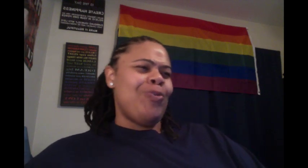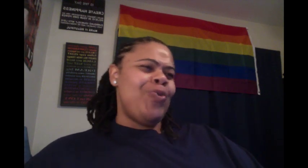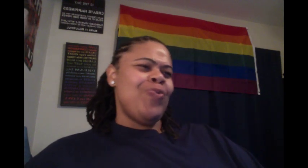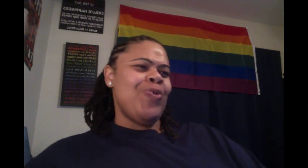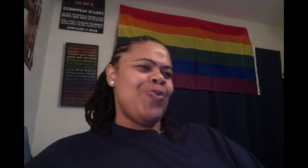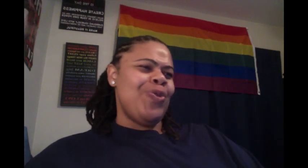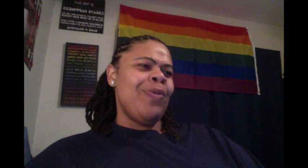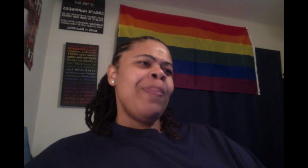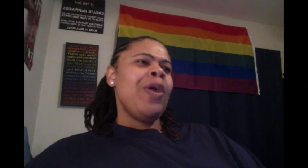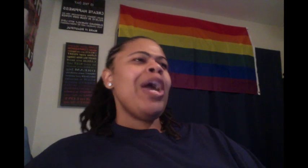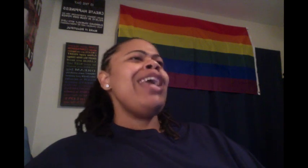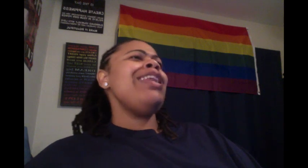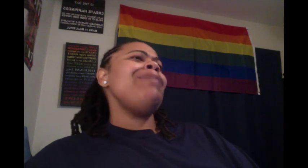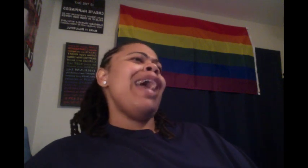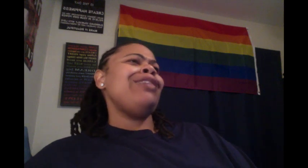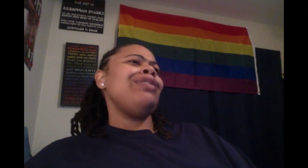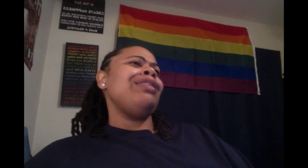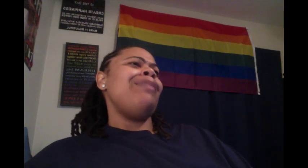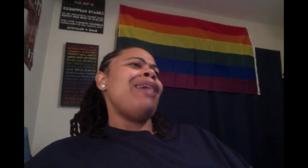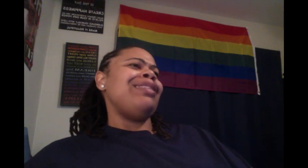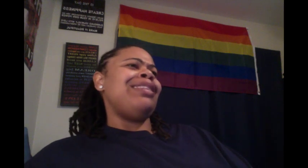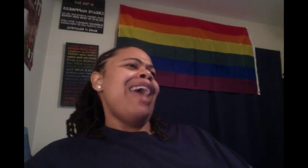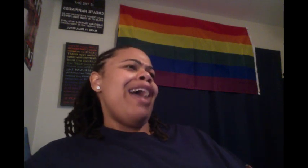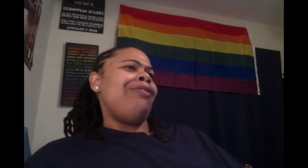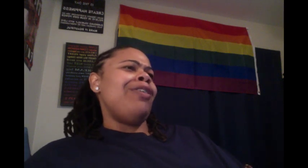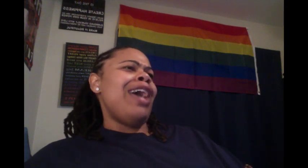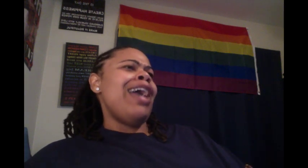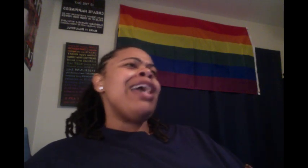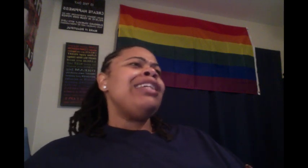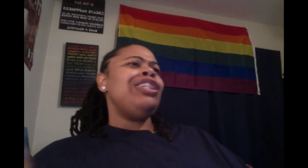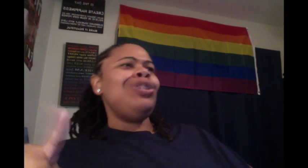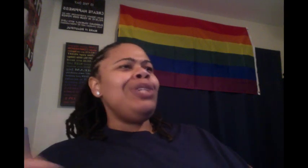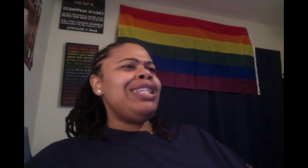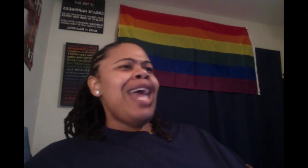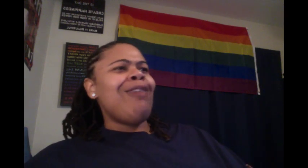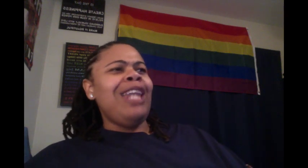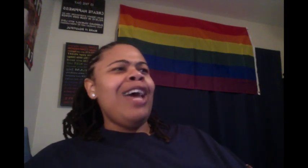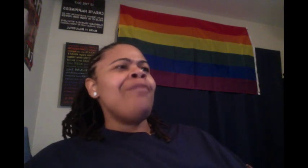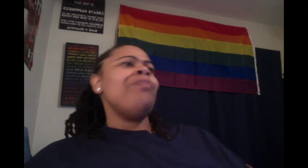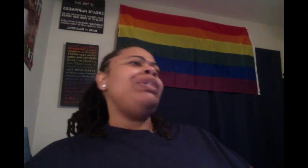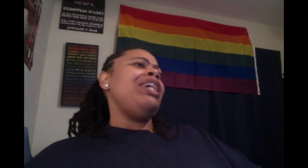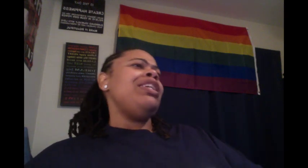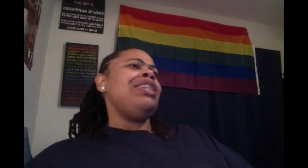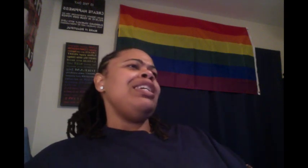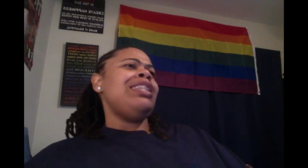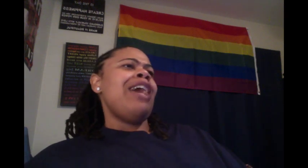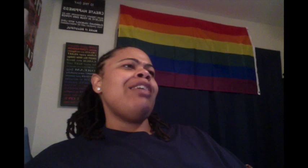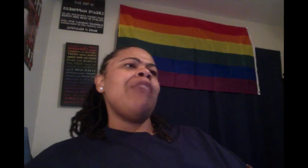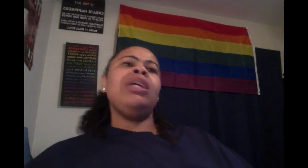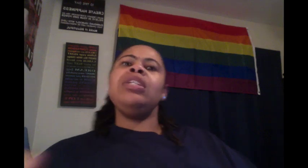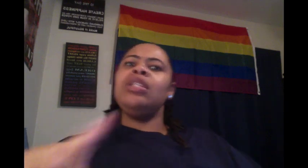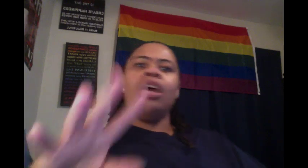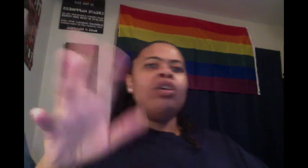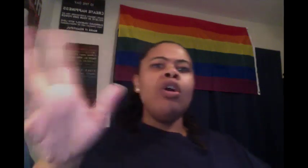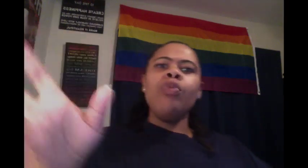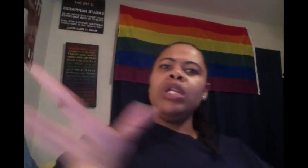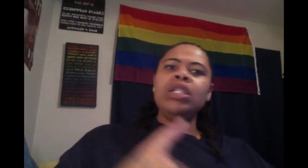Woo, woo, woo. Okay. And let me ask you something about the staff. Okay. The junior staff left, but then the senior staff came in. She said, girl, when there's some